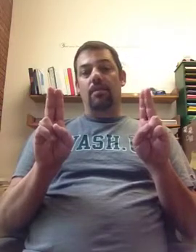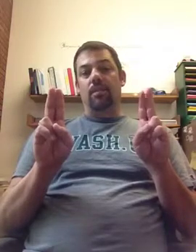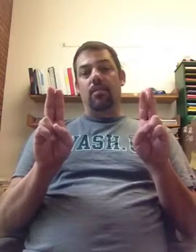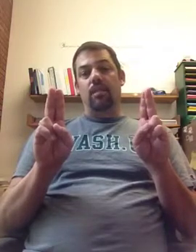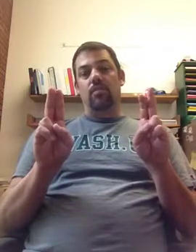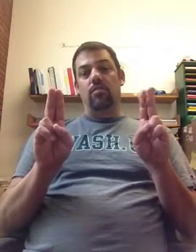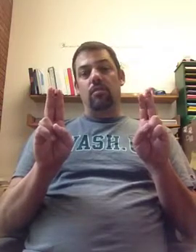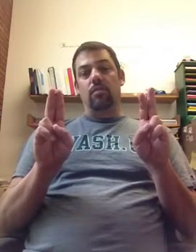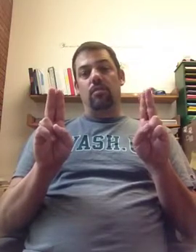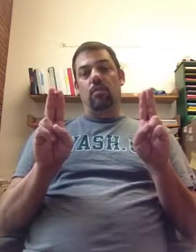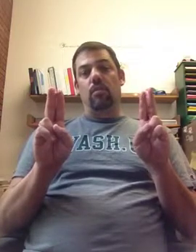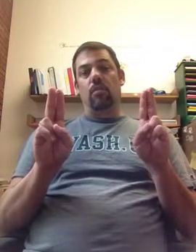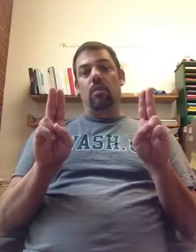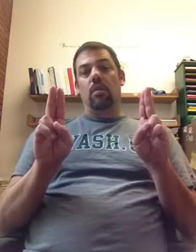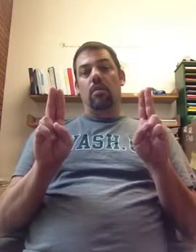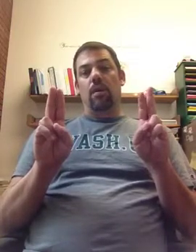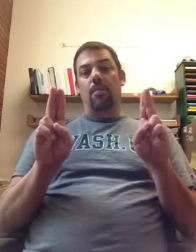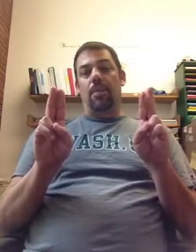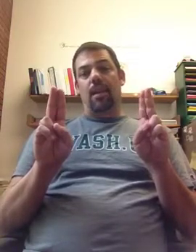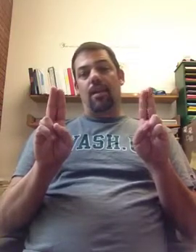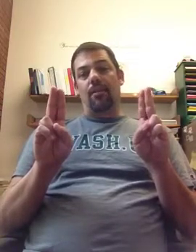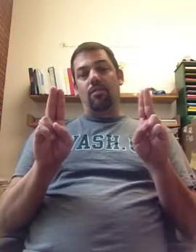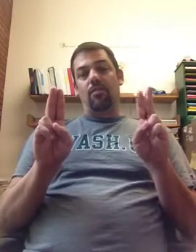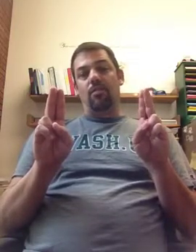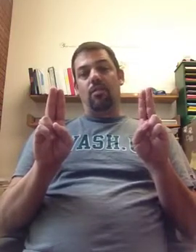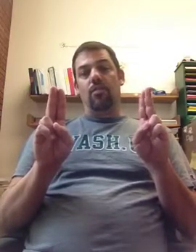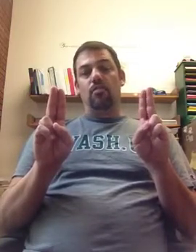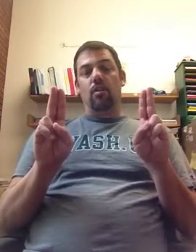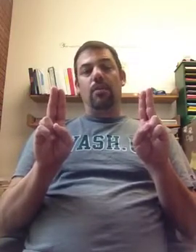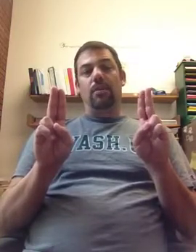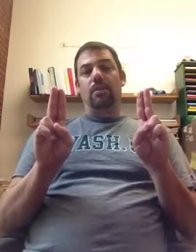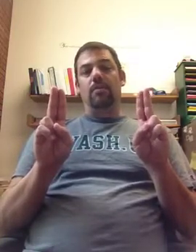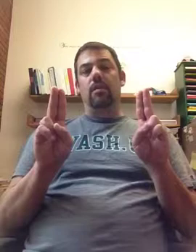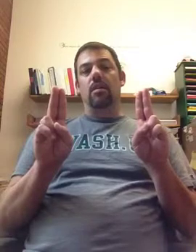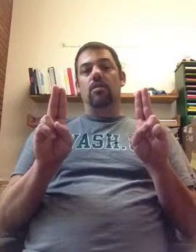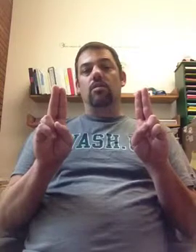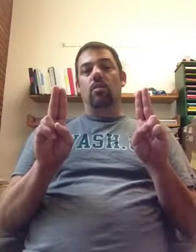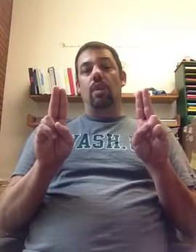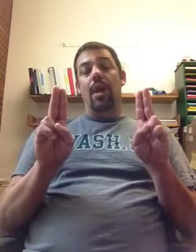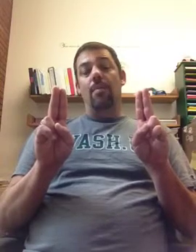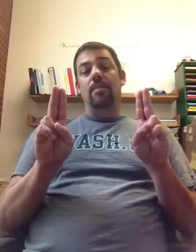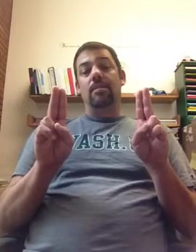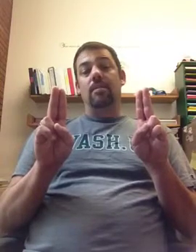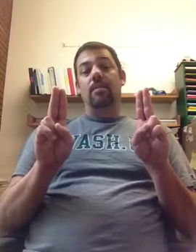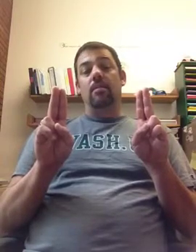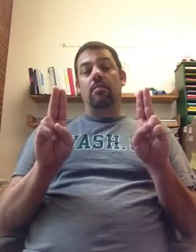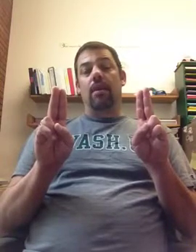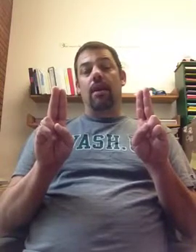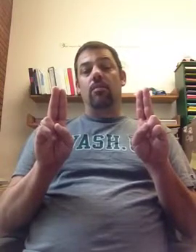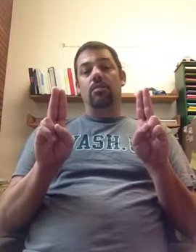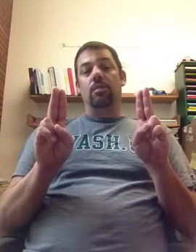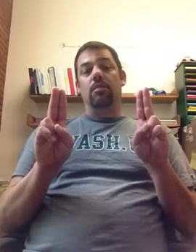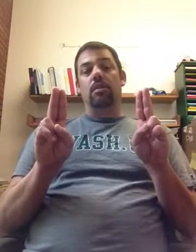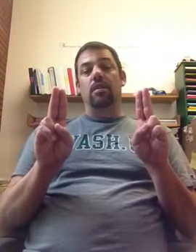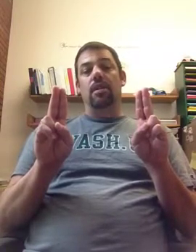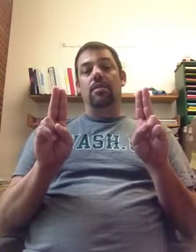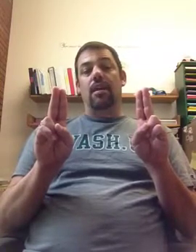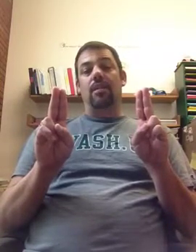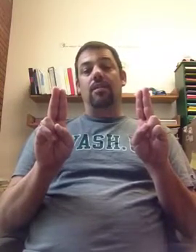of each chromosome that mom and dad gave you. There's still these chromatids. So what happens in meiosis is that there